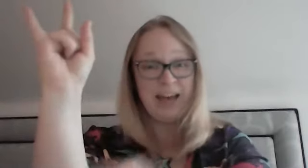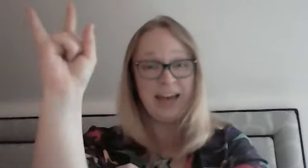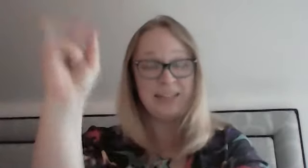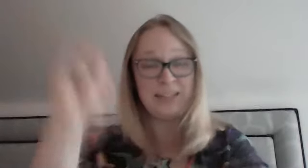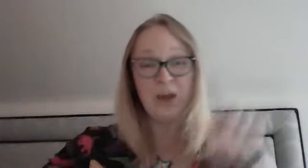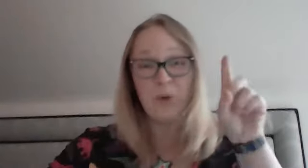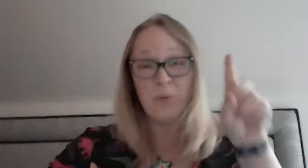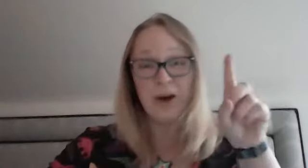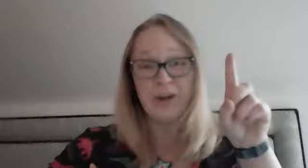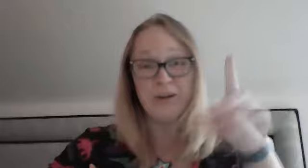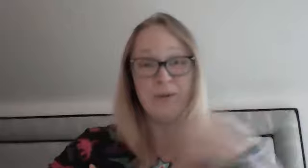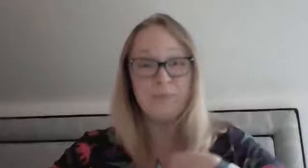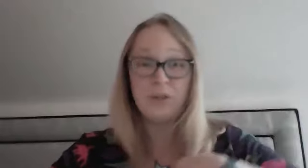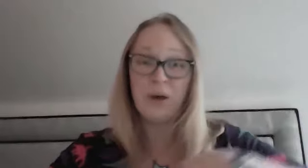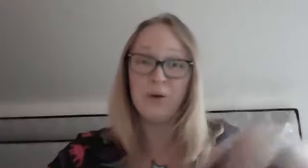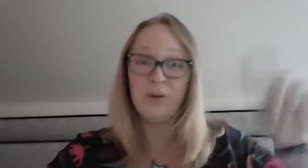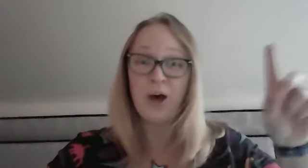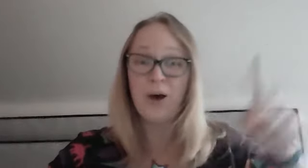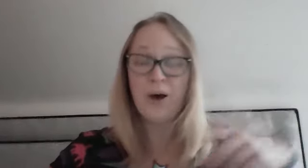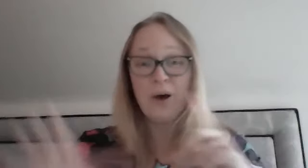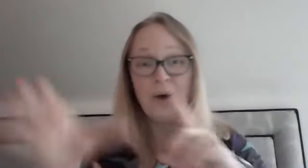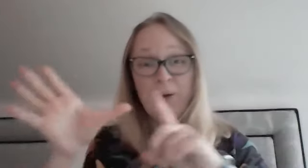has one humps. Alice,